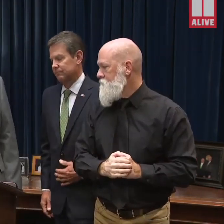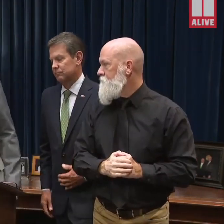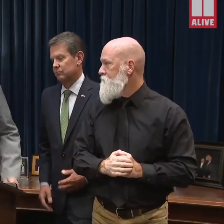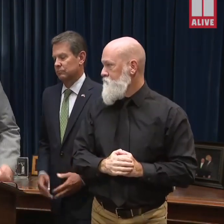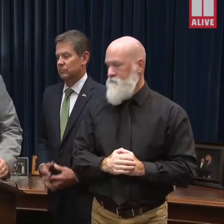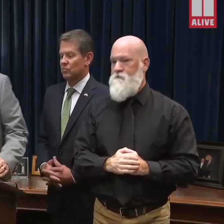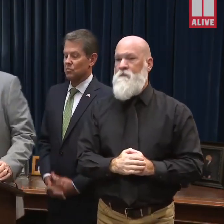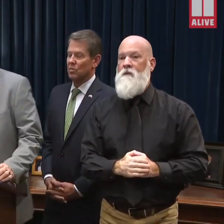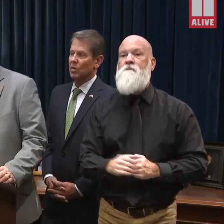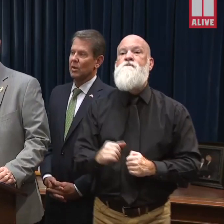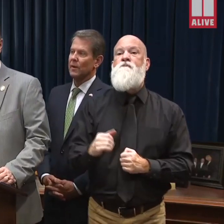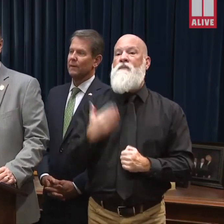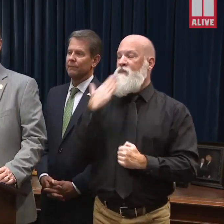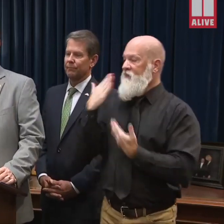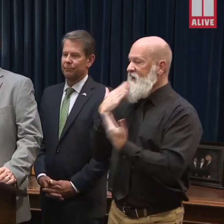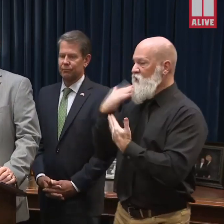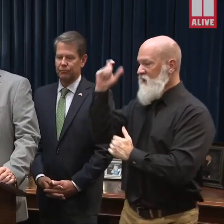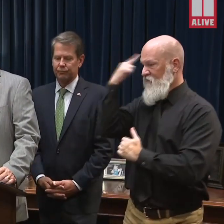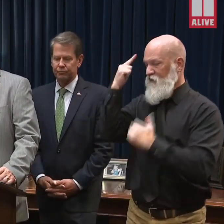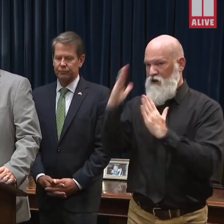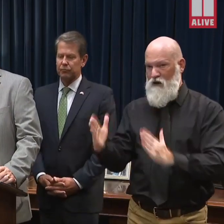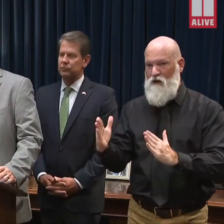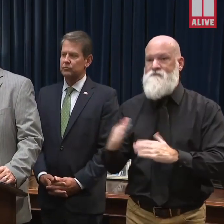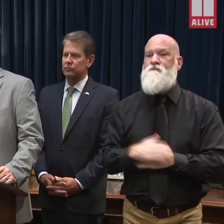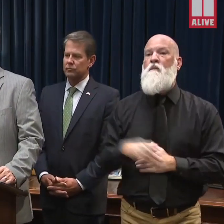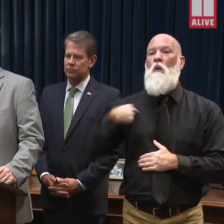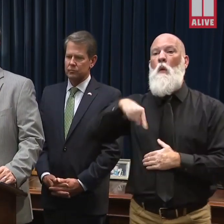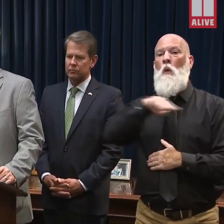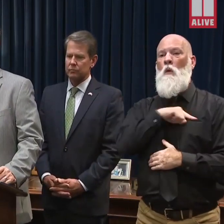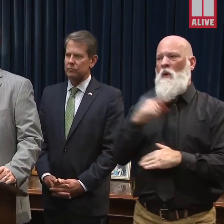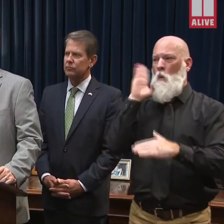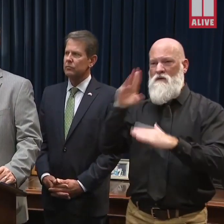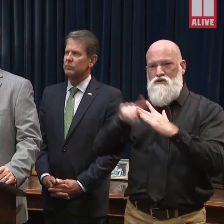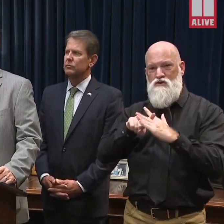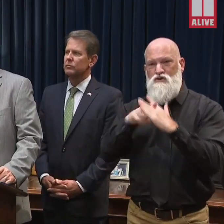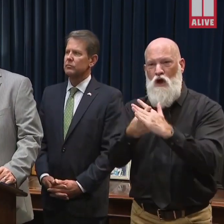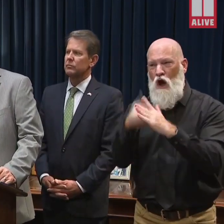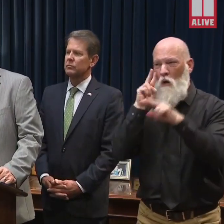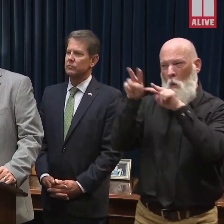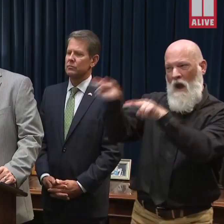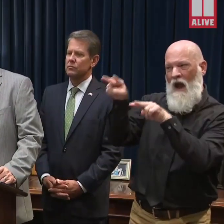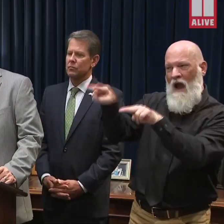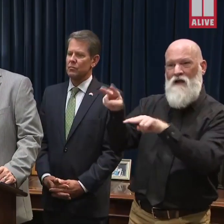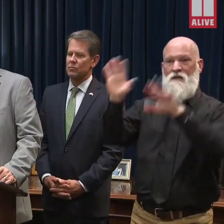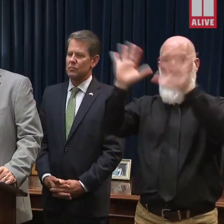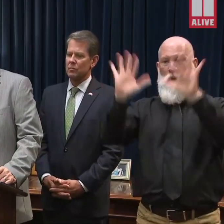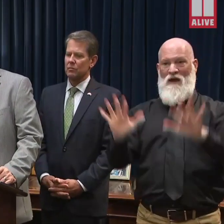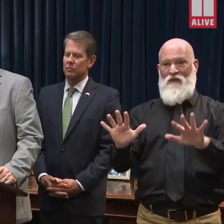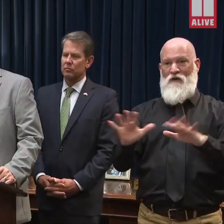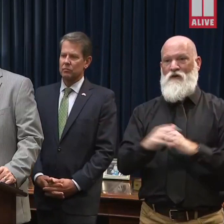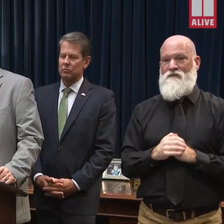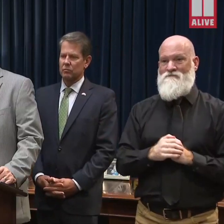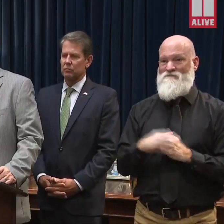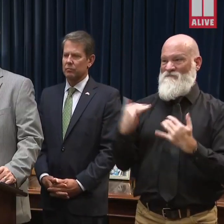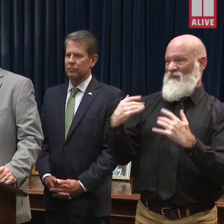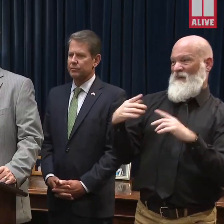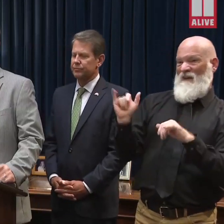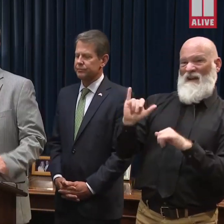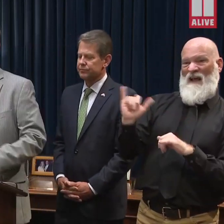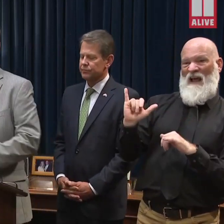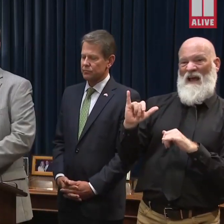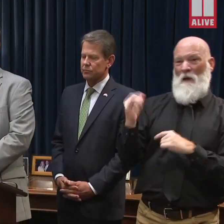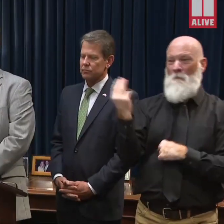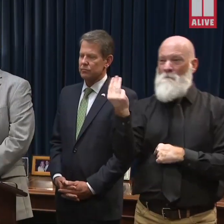Good afternoon. We began actively monitoring this weather earlier in the week. And with the